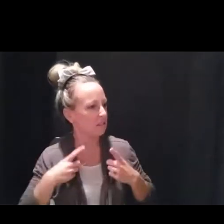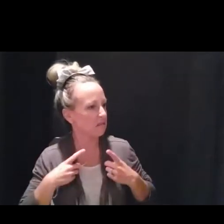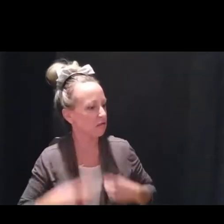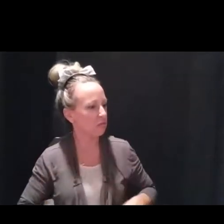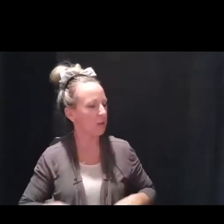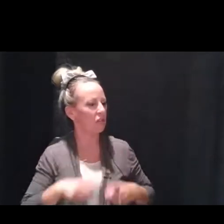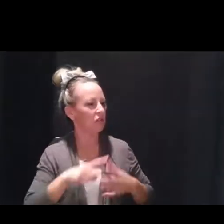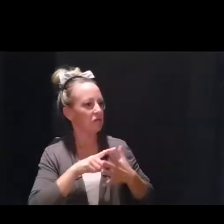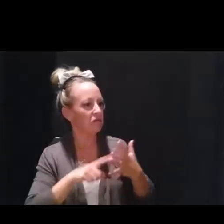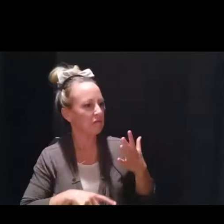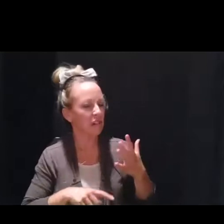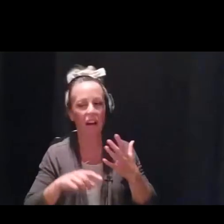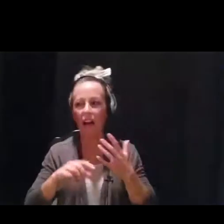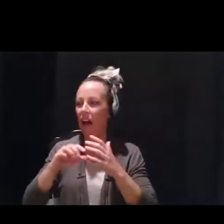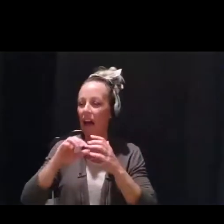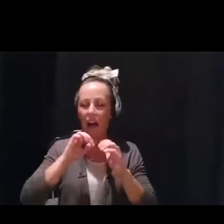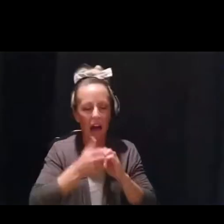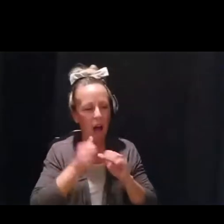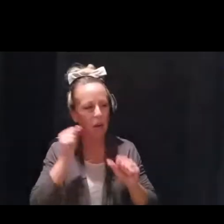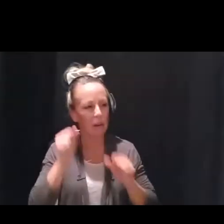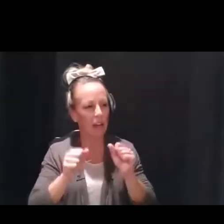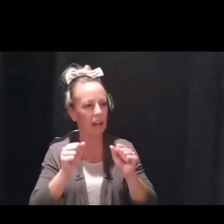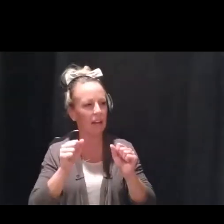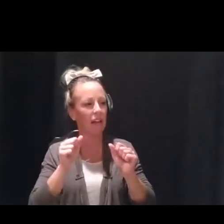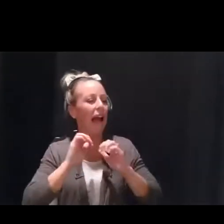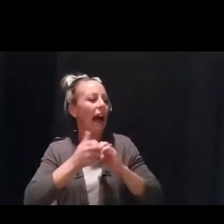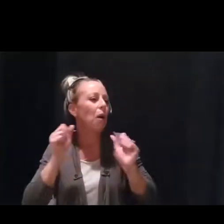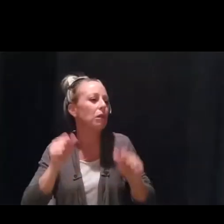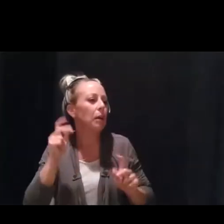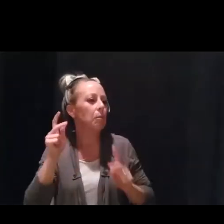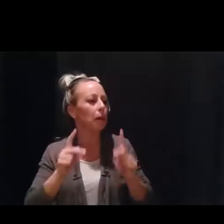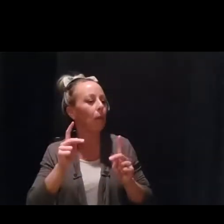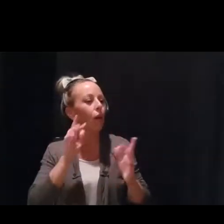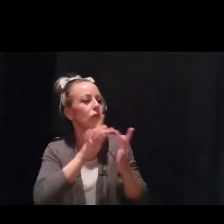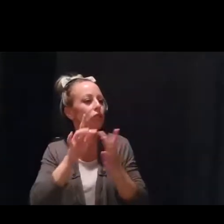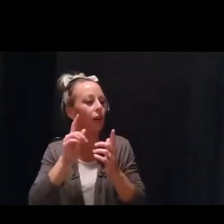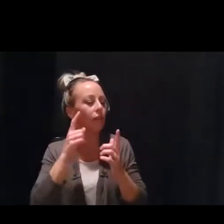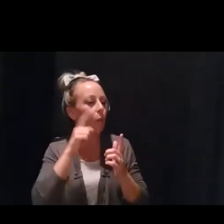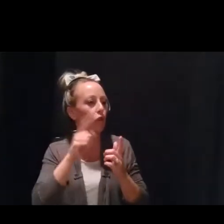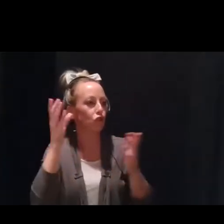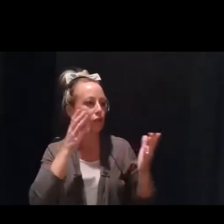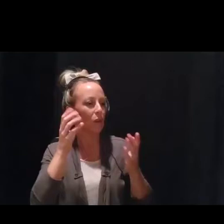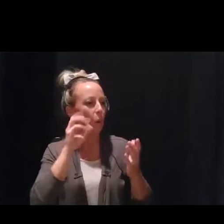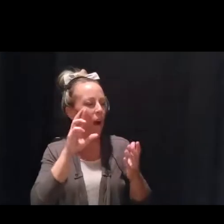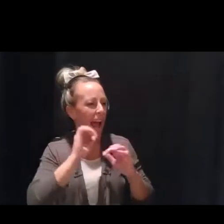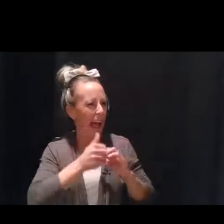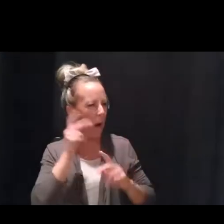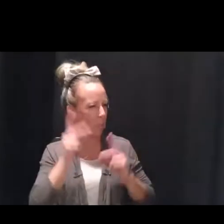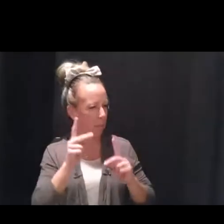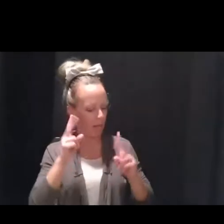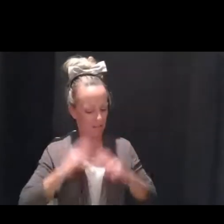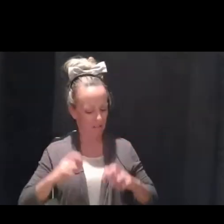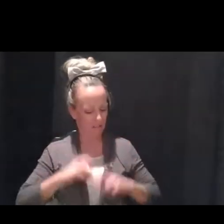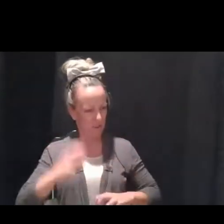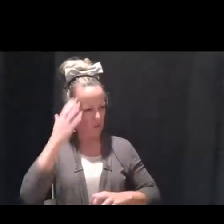they've reached a point where they could use some services? Or what should trigger that in their mind that it might be a good time to talk to someone?